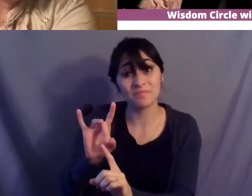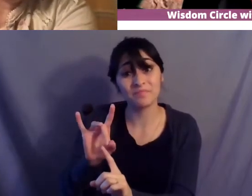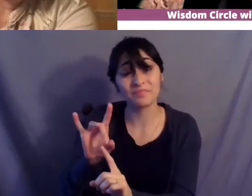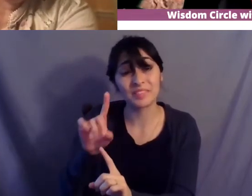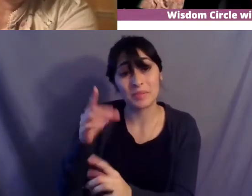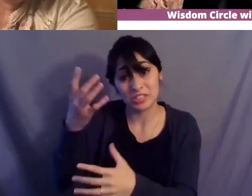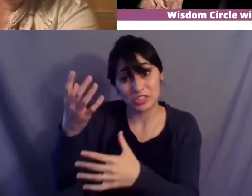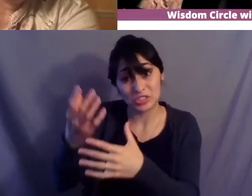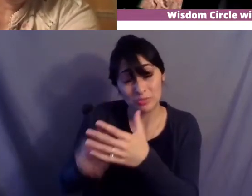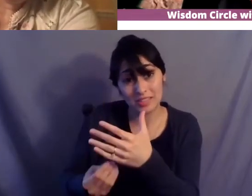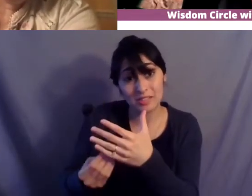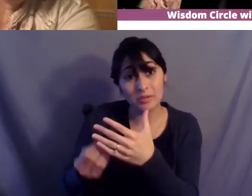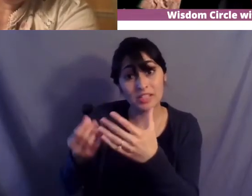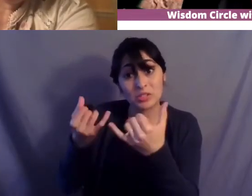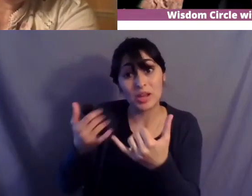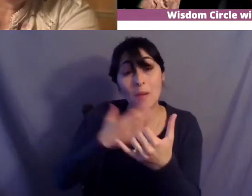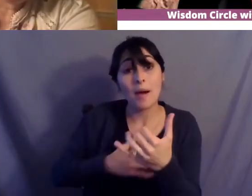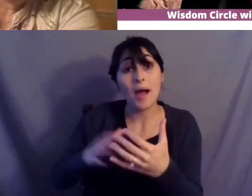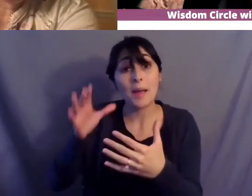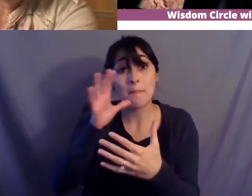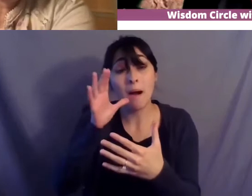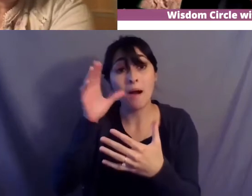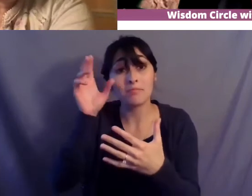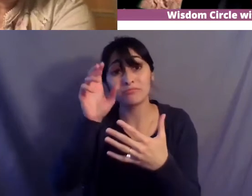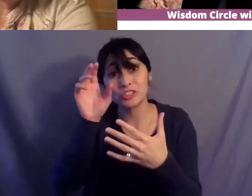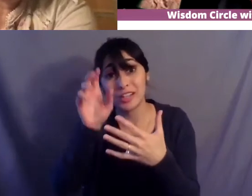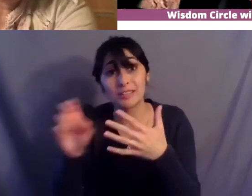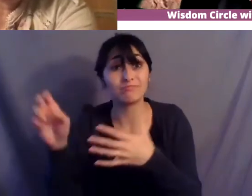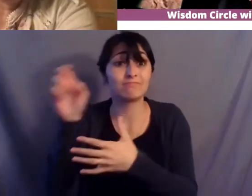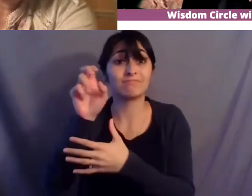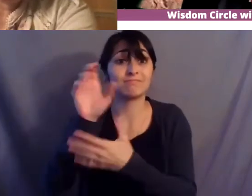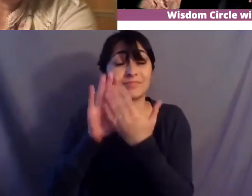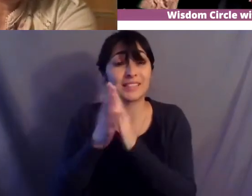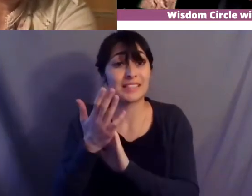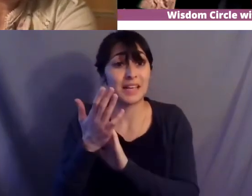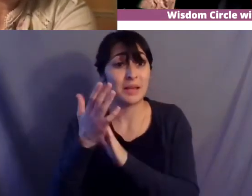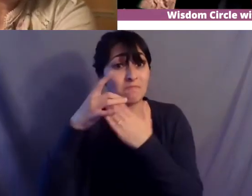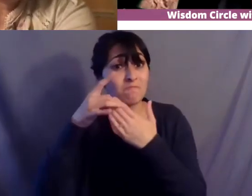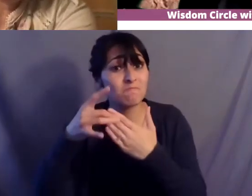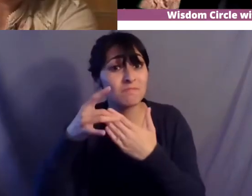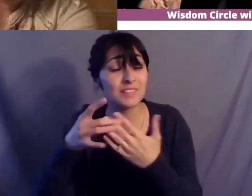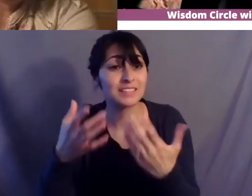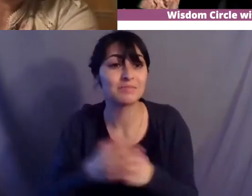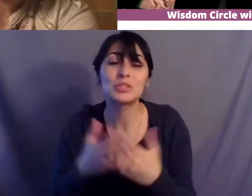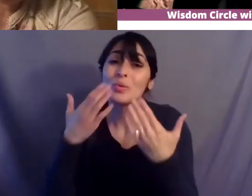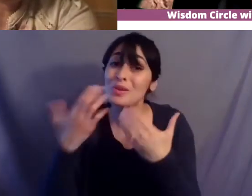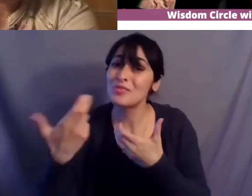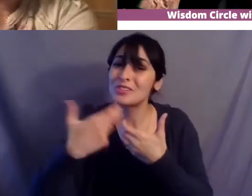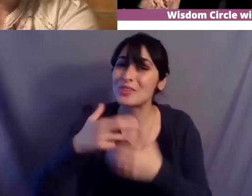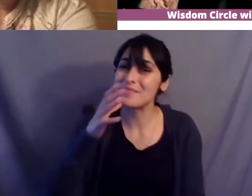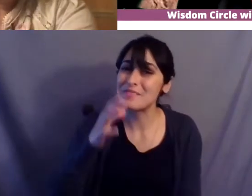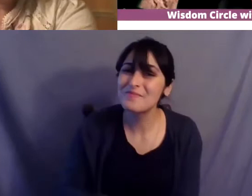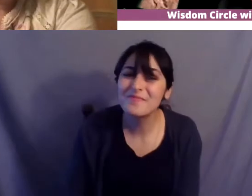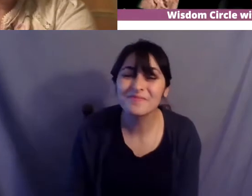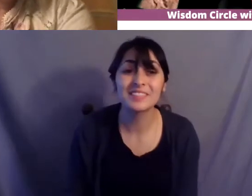black mountain oak ridge woman the matriarch of our mountain so thank you for joining us tonight mom the last question we have time for